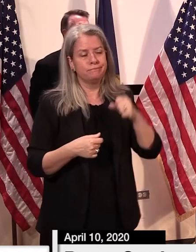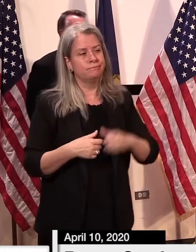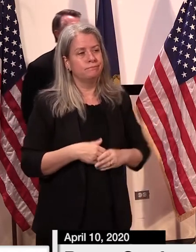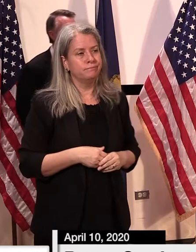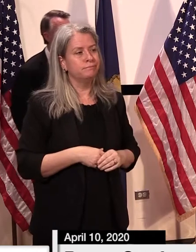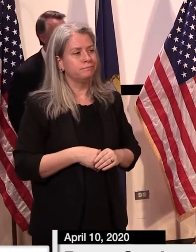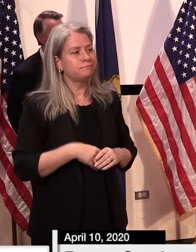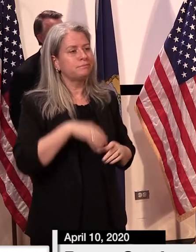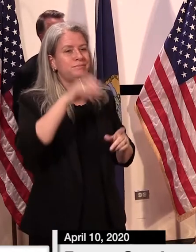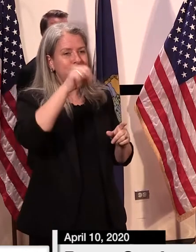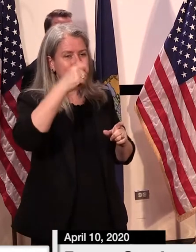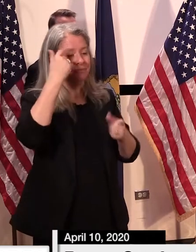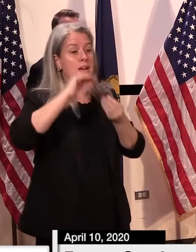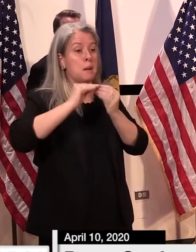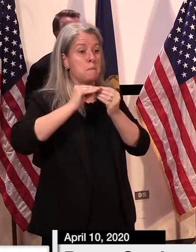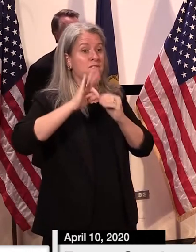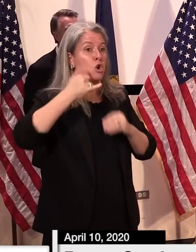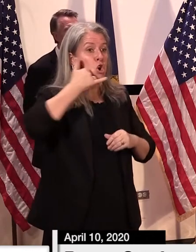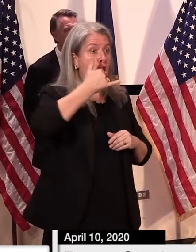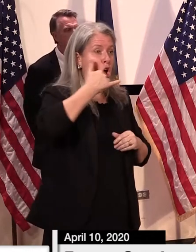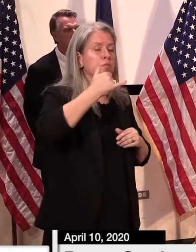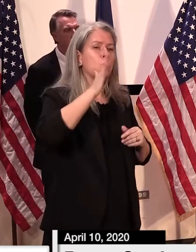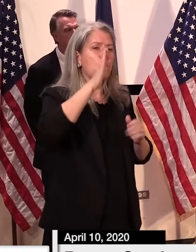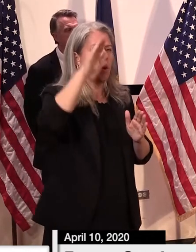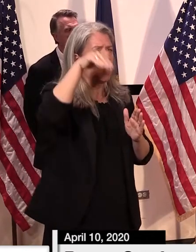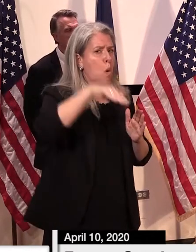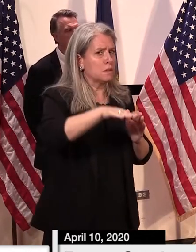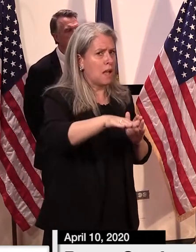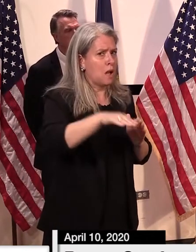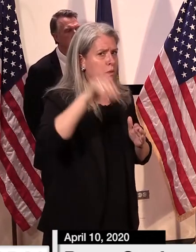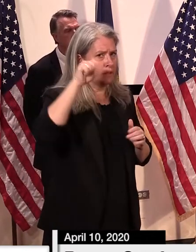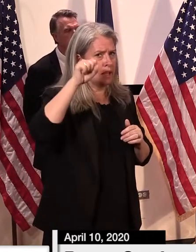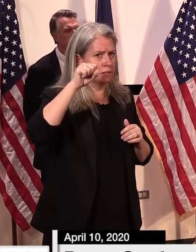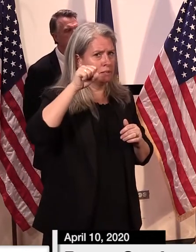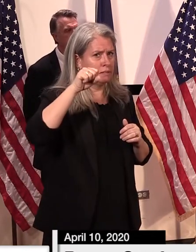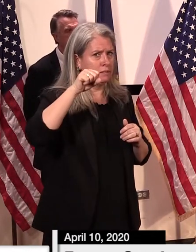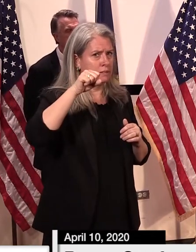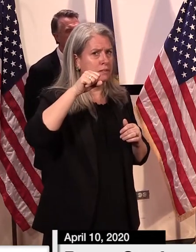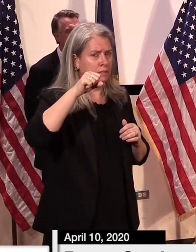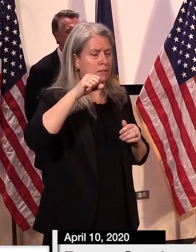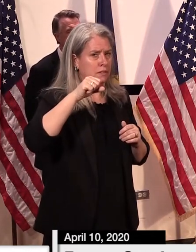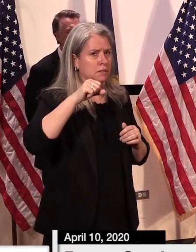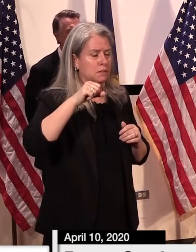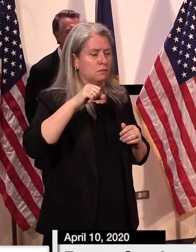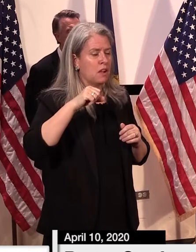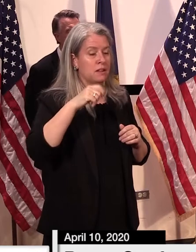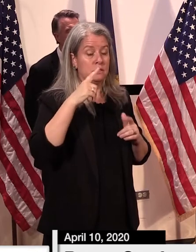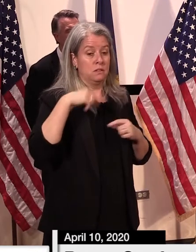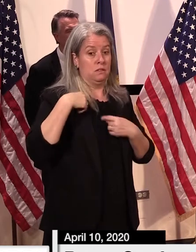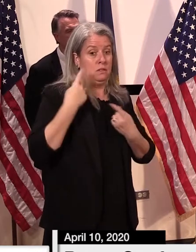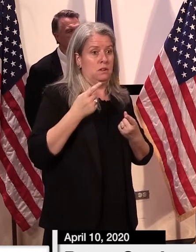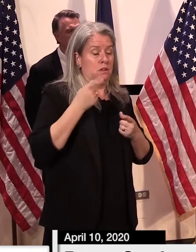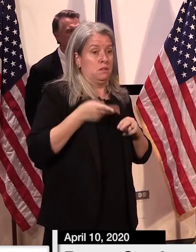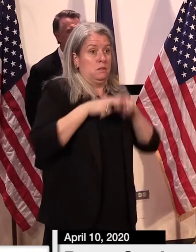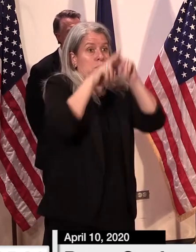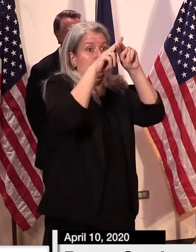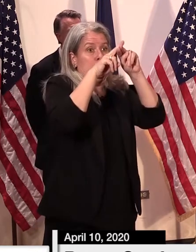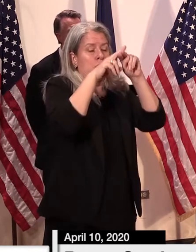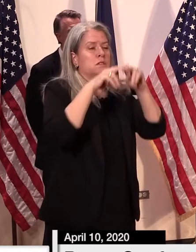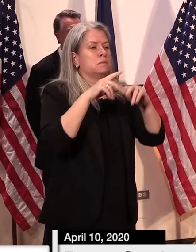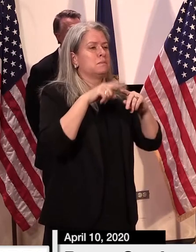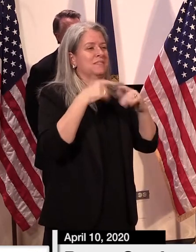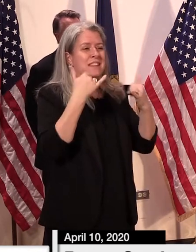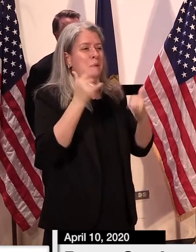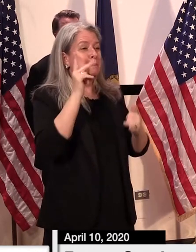uh the volume of calls will go down as the number of issues clear um so the only people who are really calling our claim